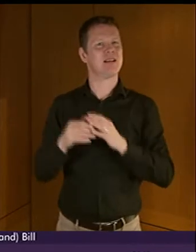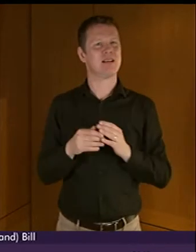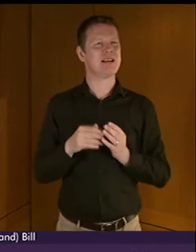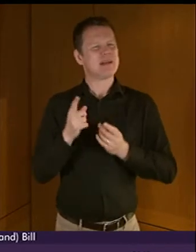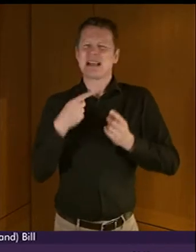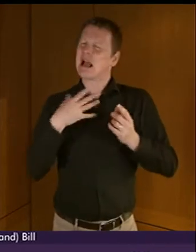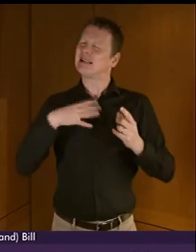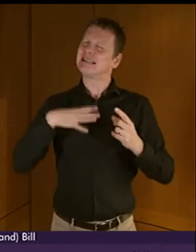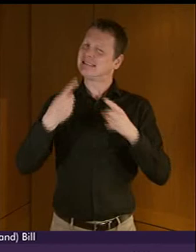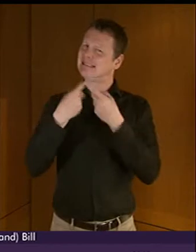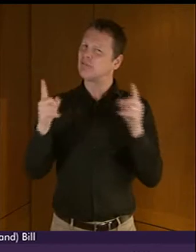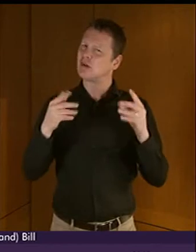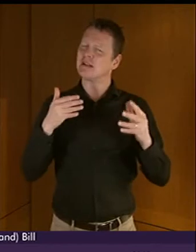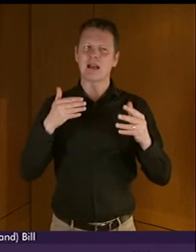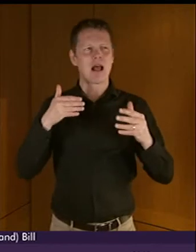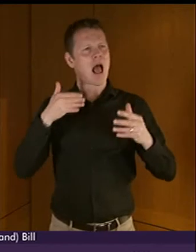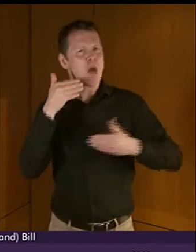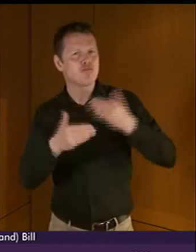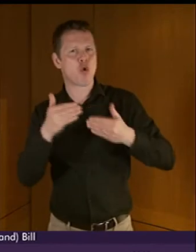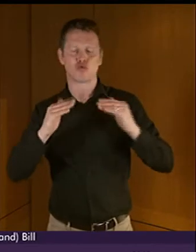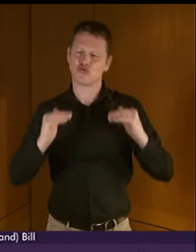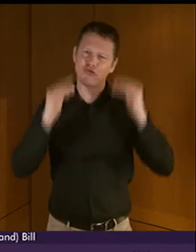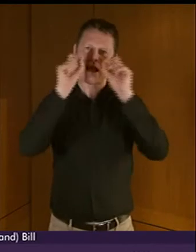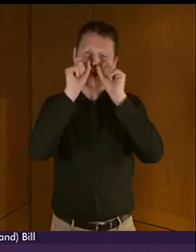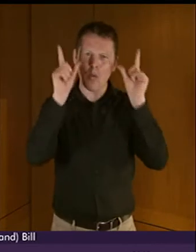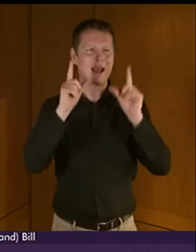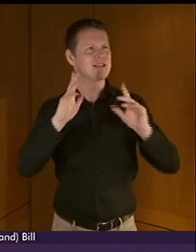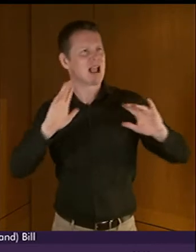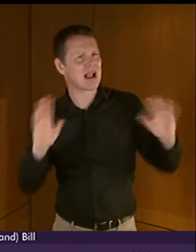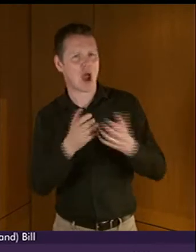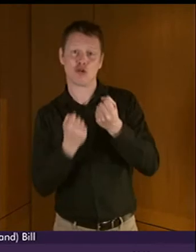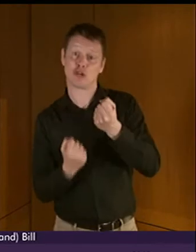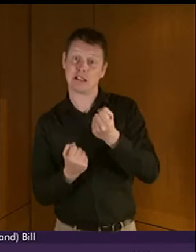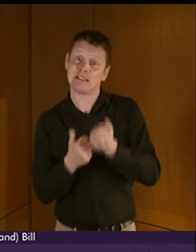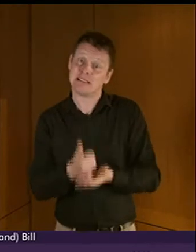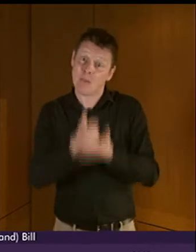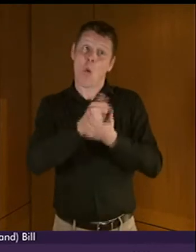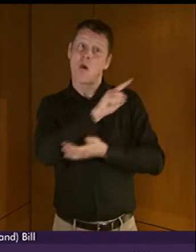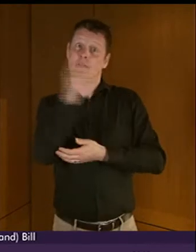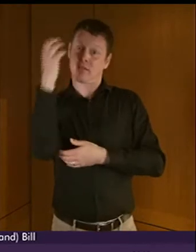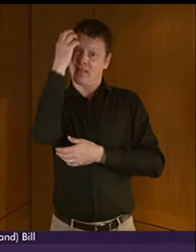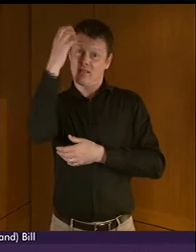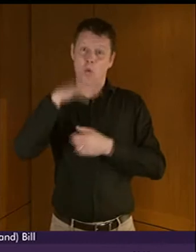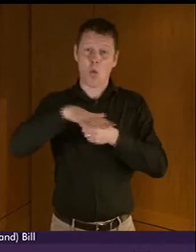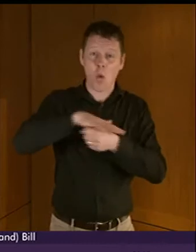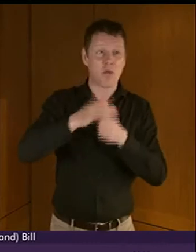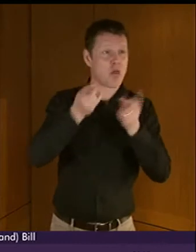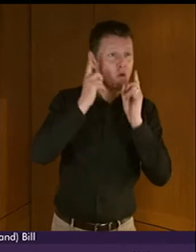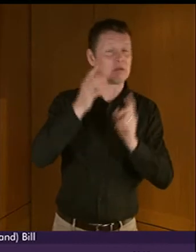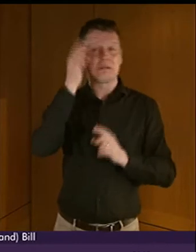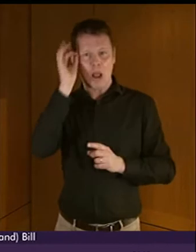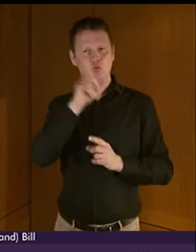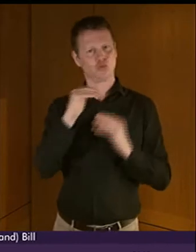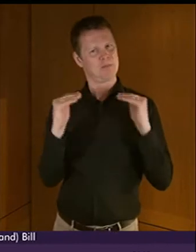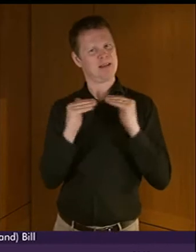BSL as a language and encourage, enable and support public bodies to better meet the needs of the deaf community.